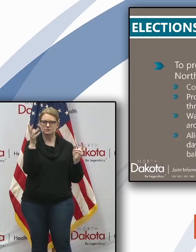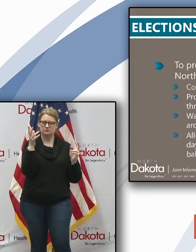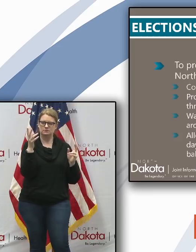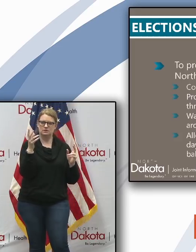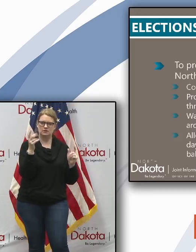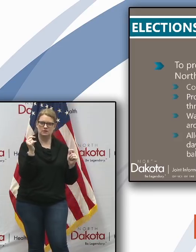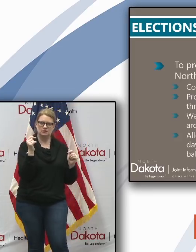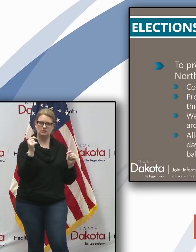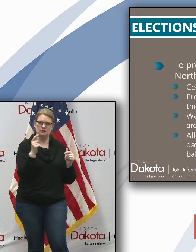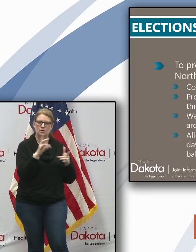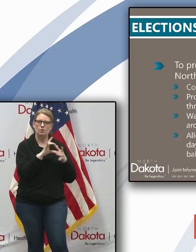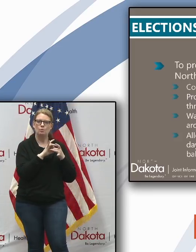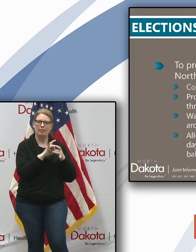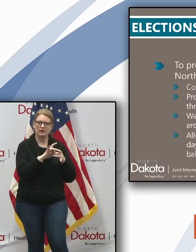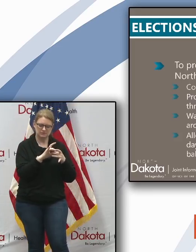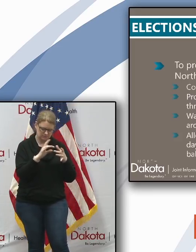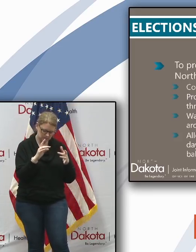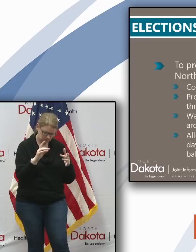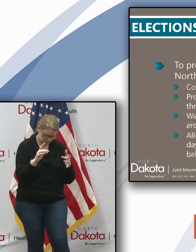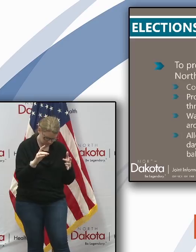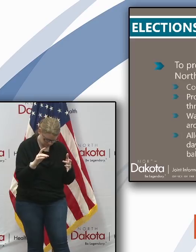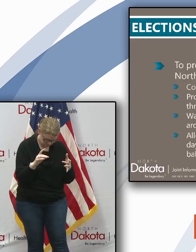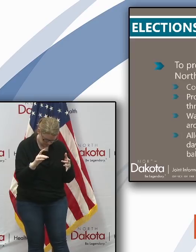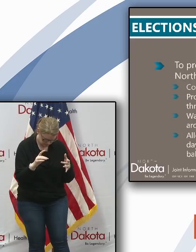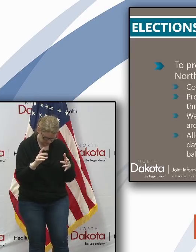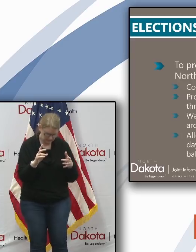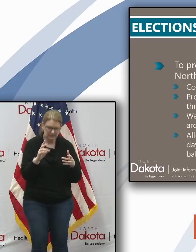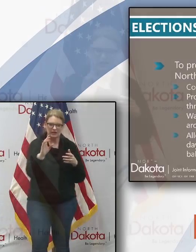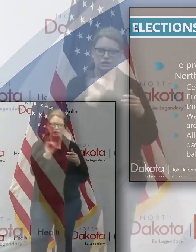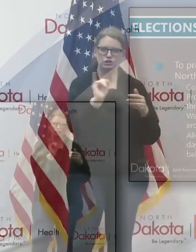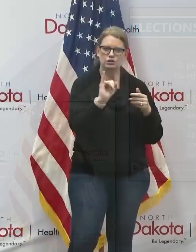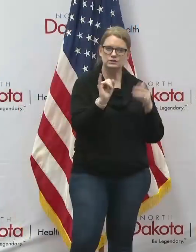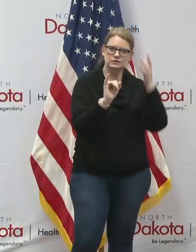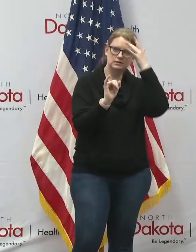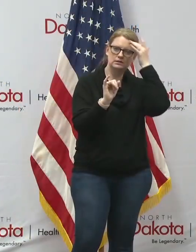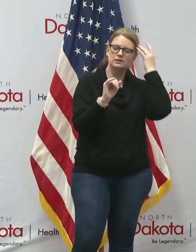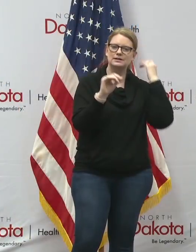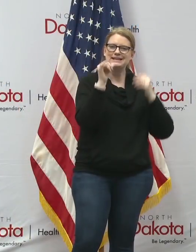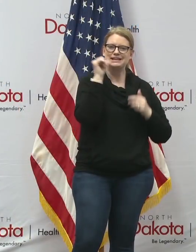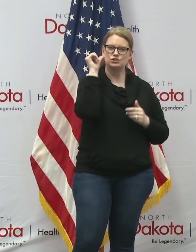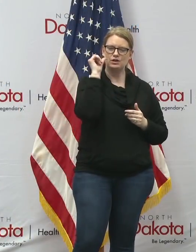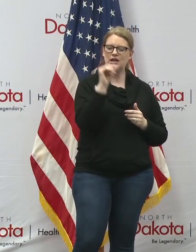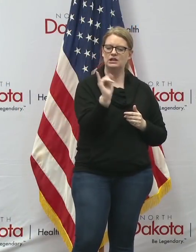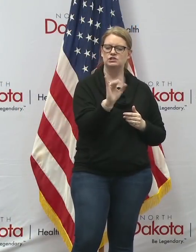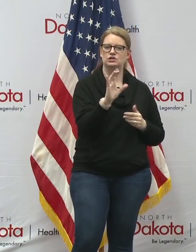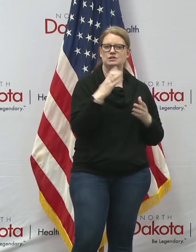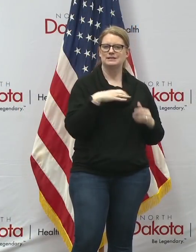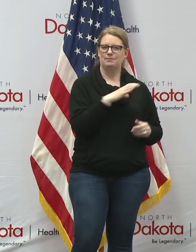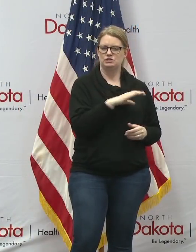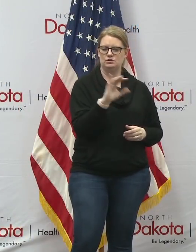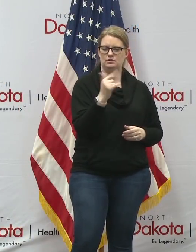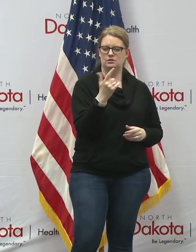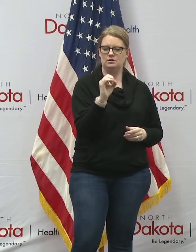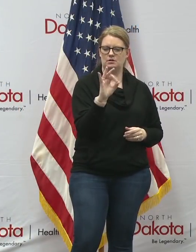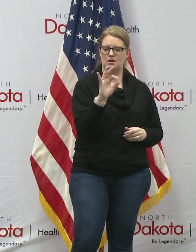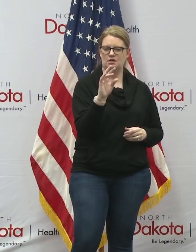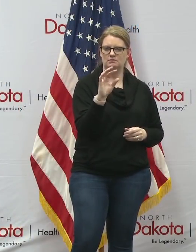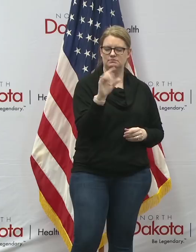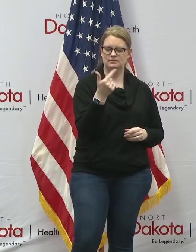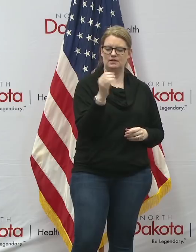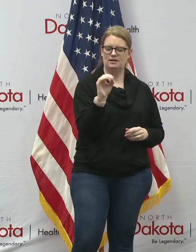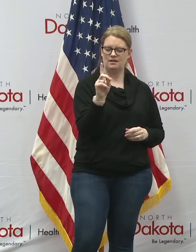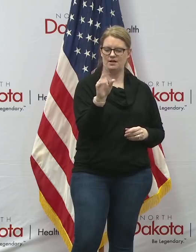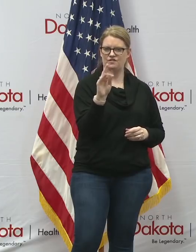is it relates to insurance uh insurance commissioner godfried was here yesterday uh presenting